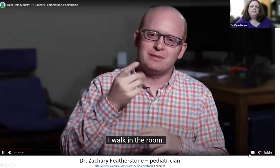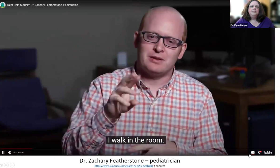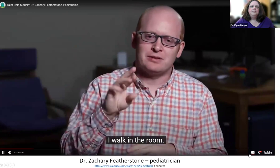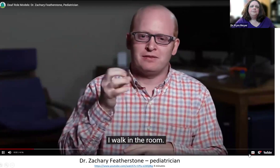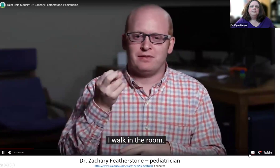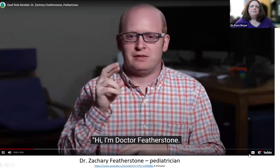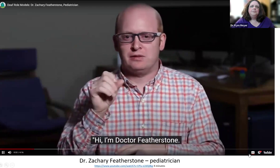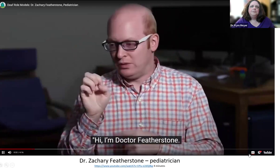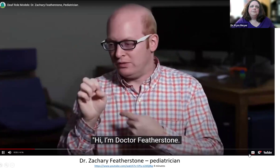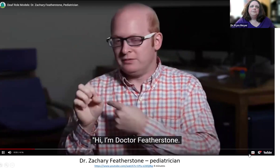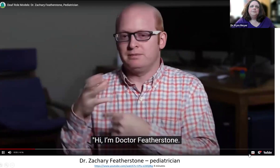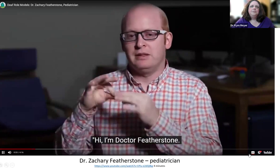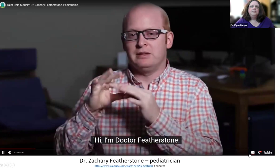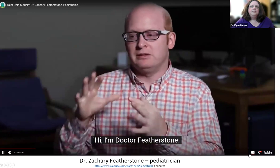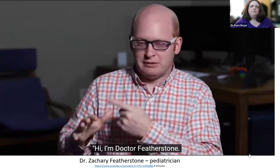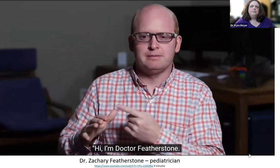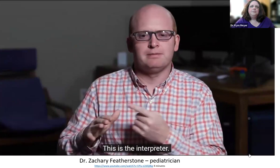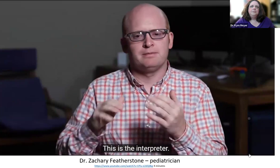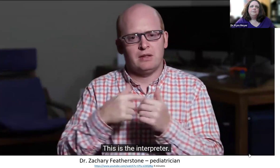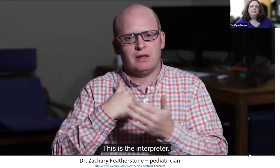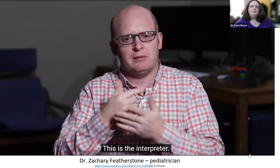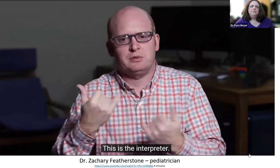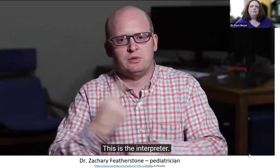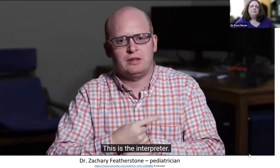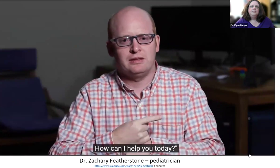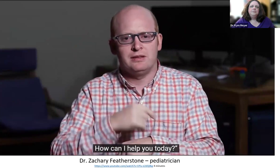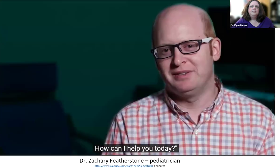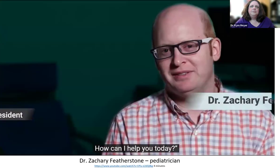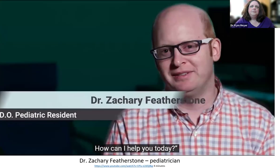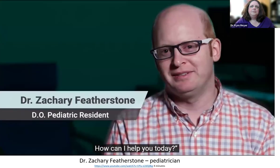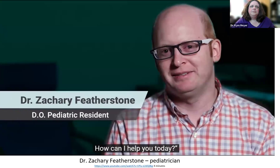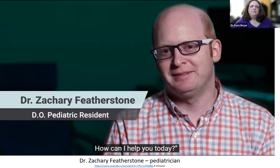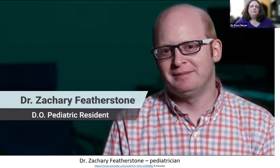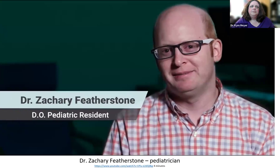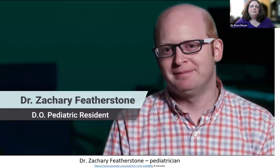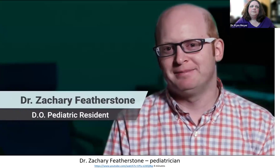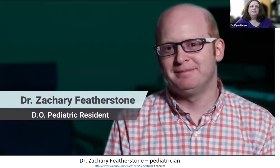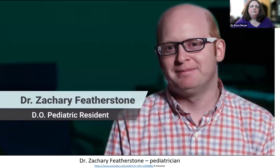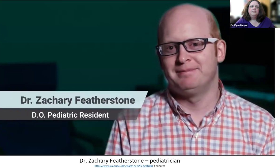walk in the room. Hi, I'm Dr. Featherstone. This is the interpreter. How can I help you today?